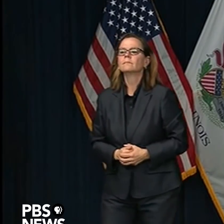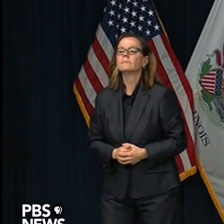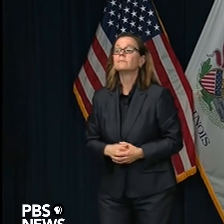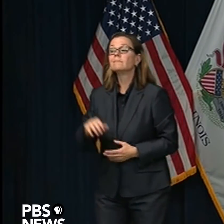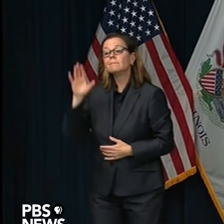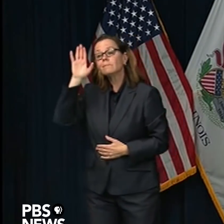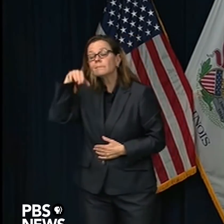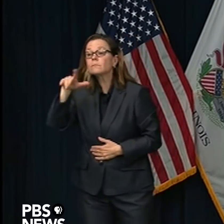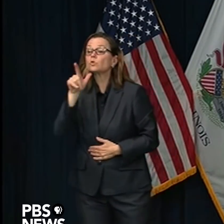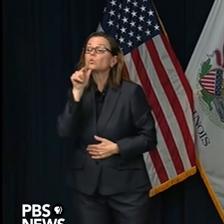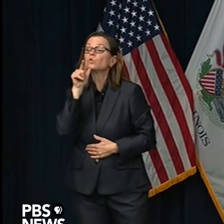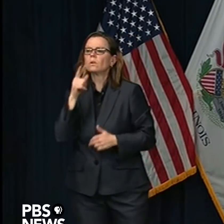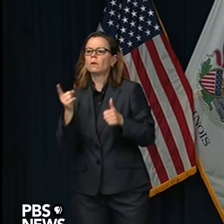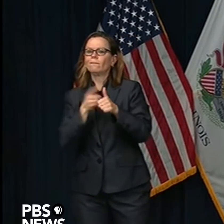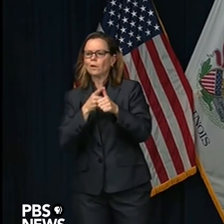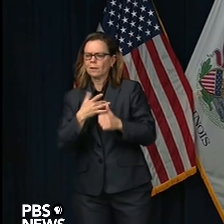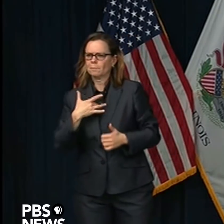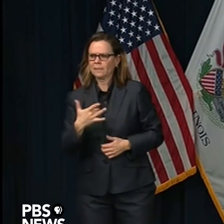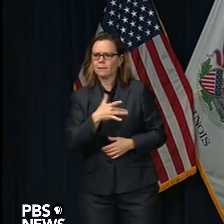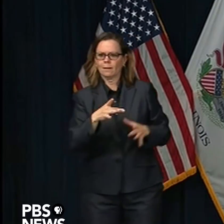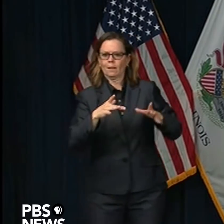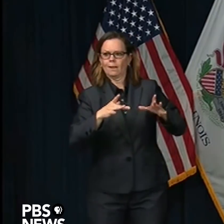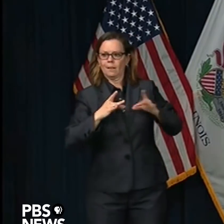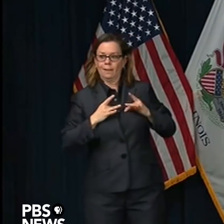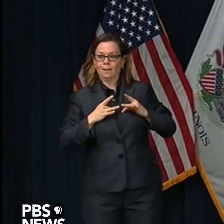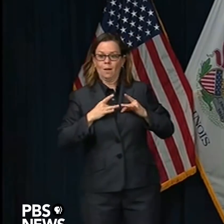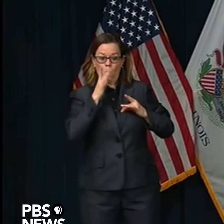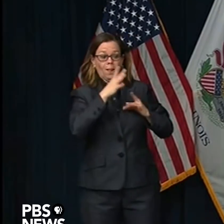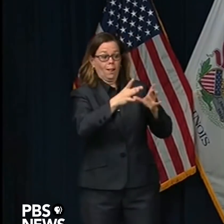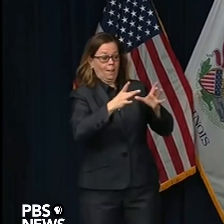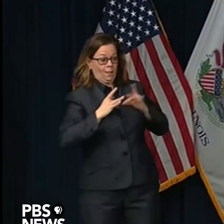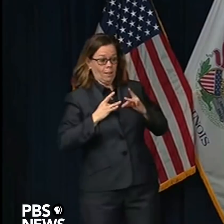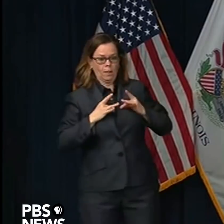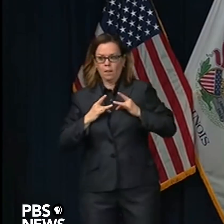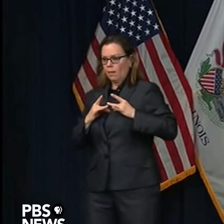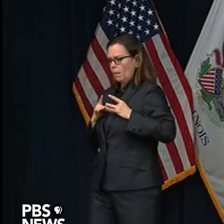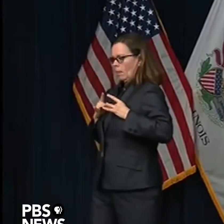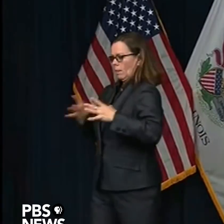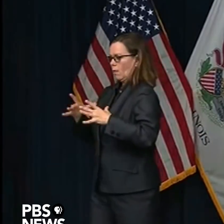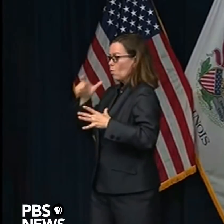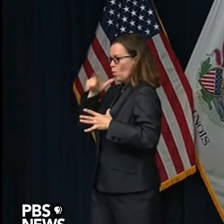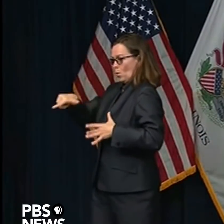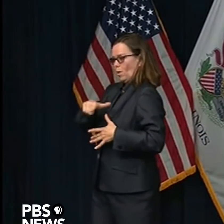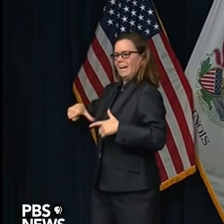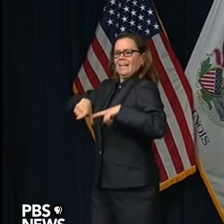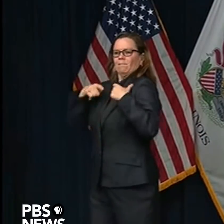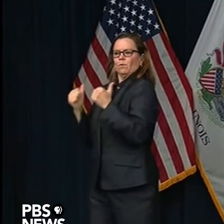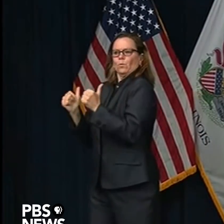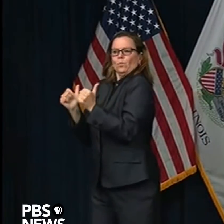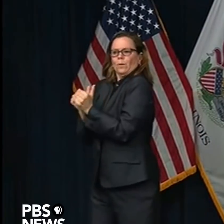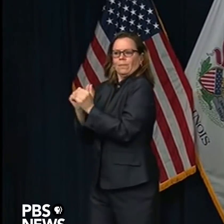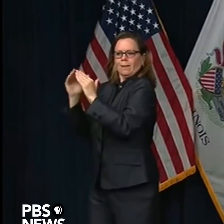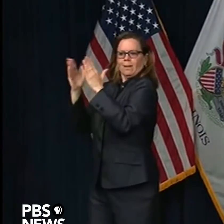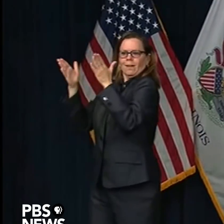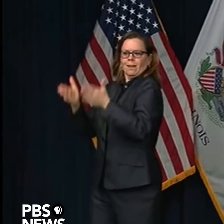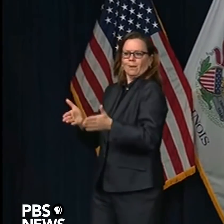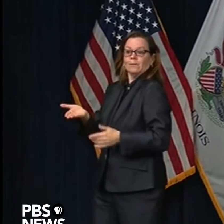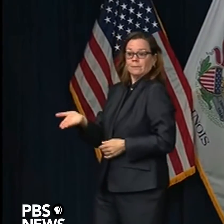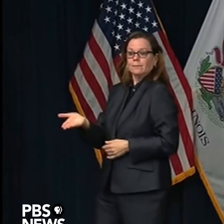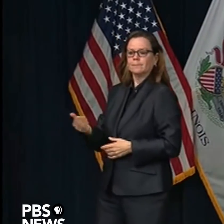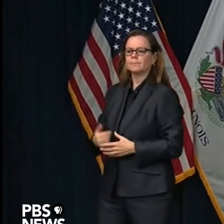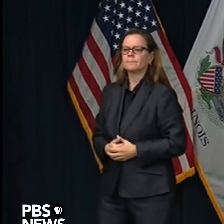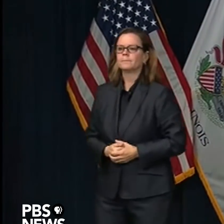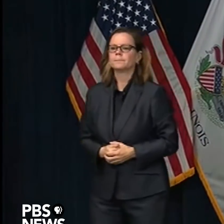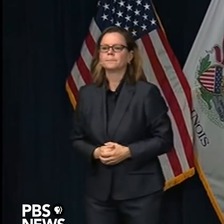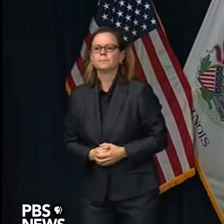the closest contact. Perfect. Thank you. Governor, what feedback have you gotten from small business owners about how the minimum wage increase in July could